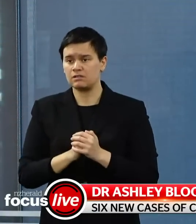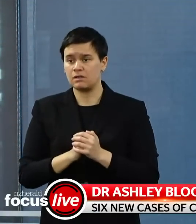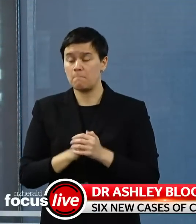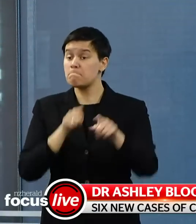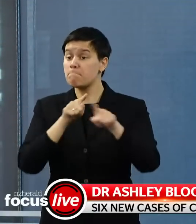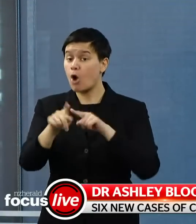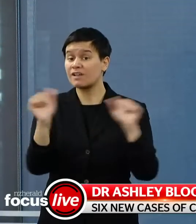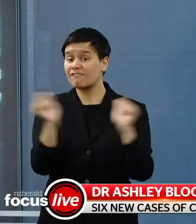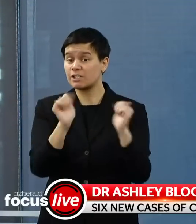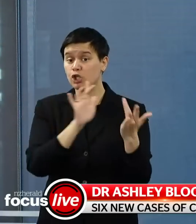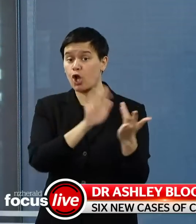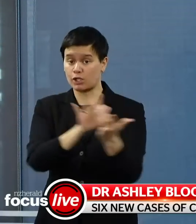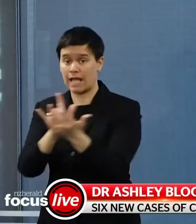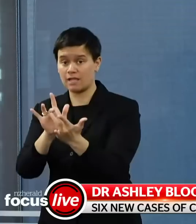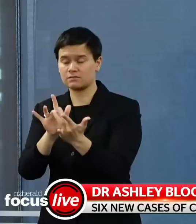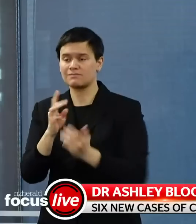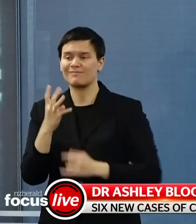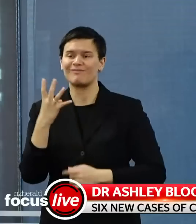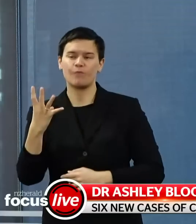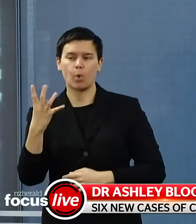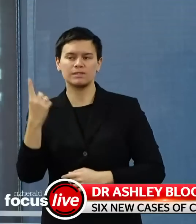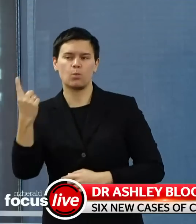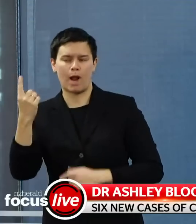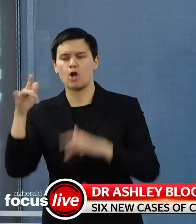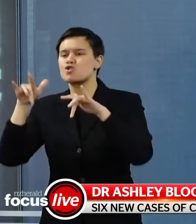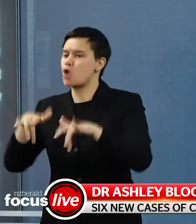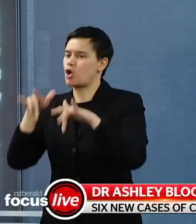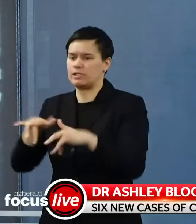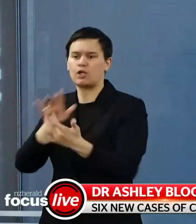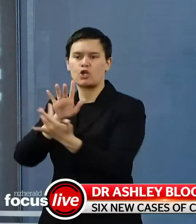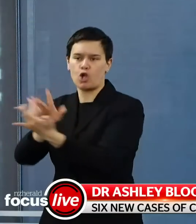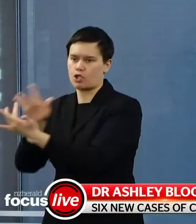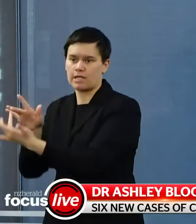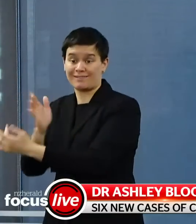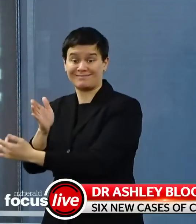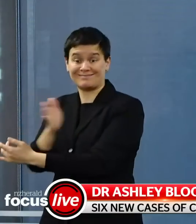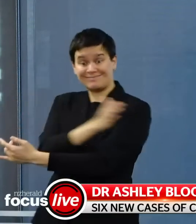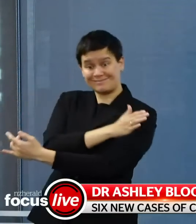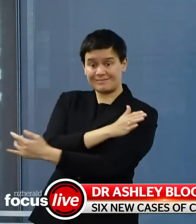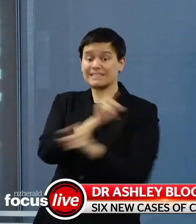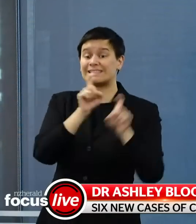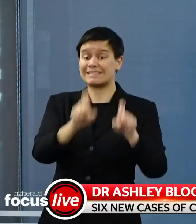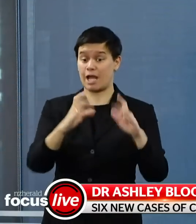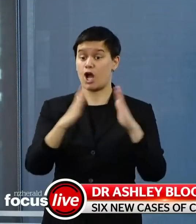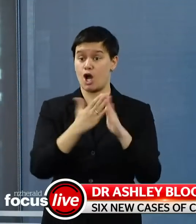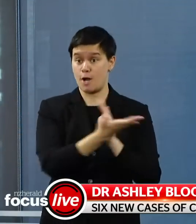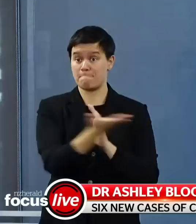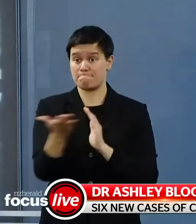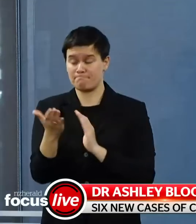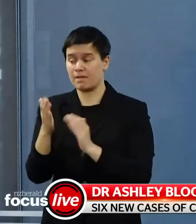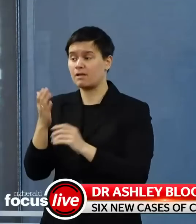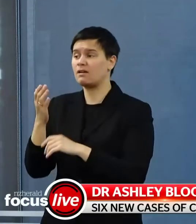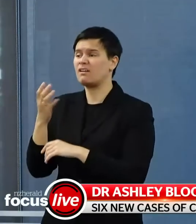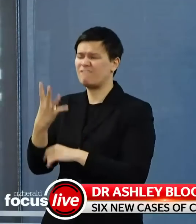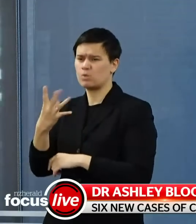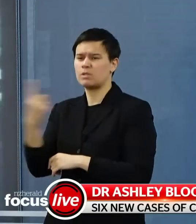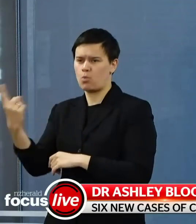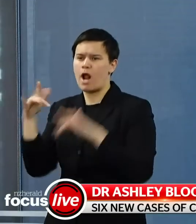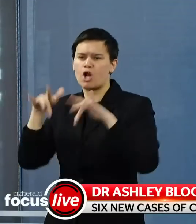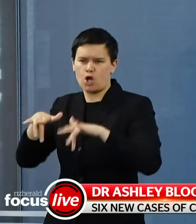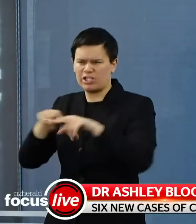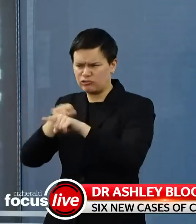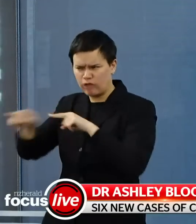,305 have been contacted and are self-isolating and for the most recent complete seven-day